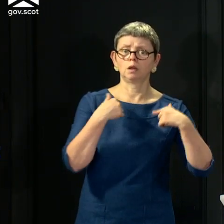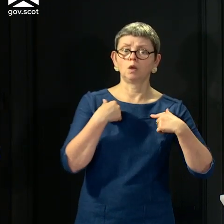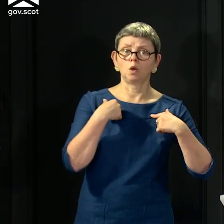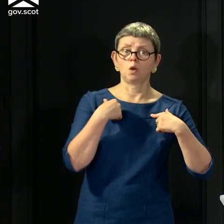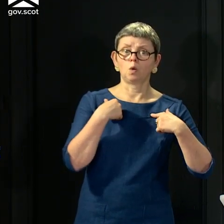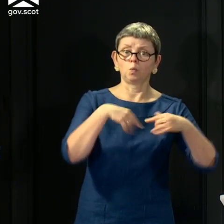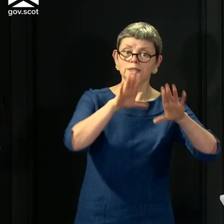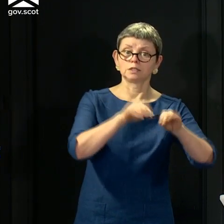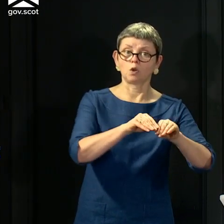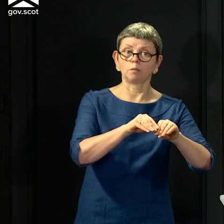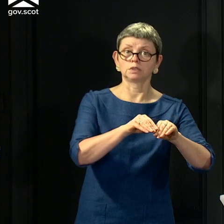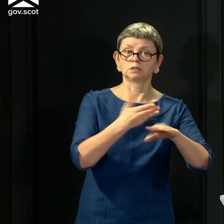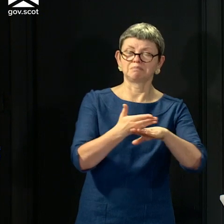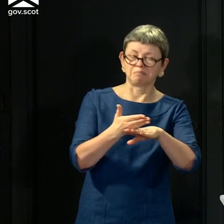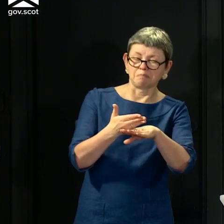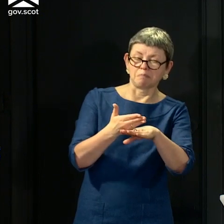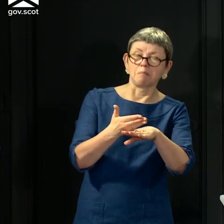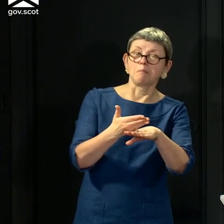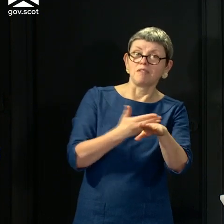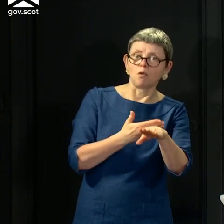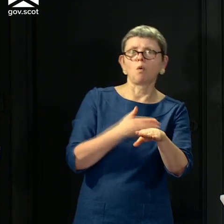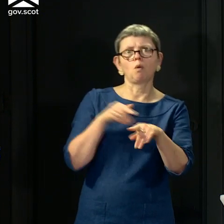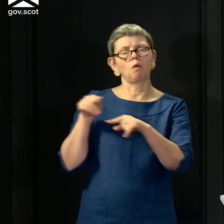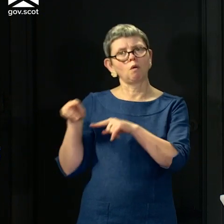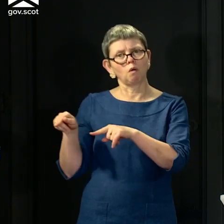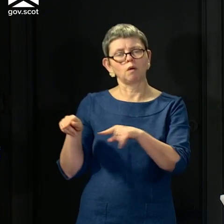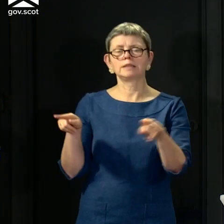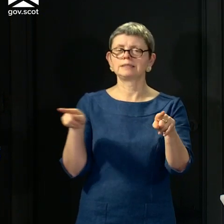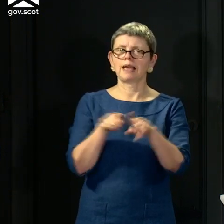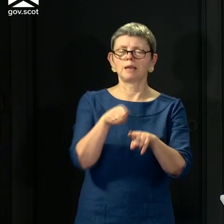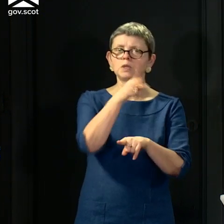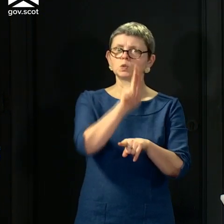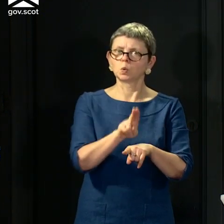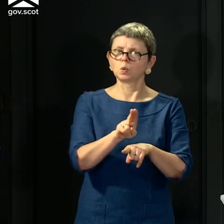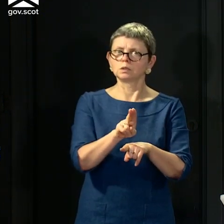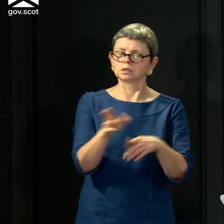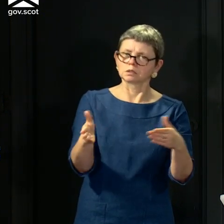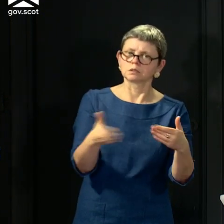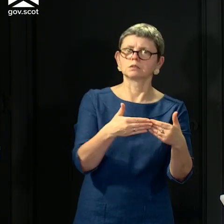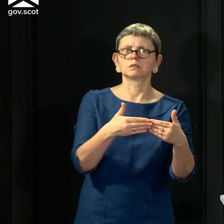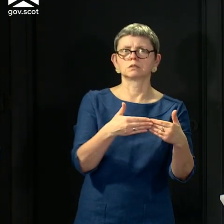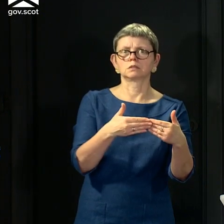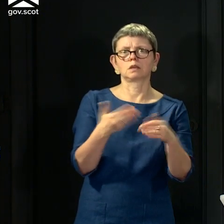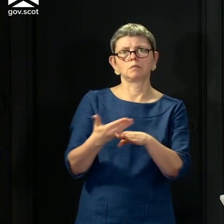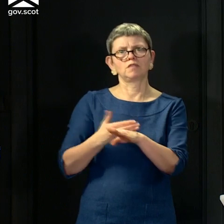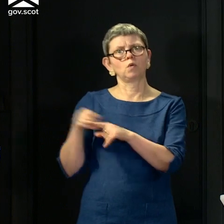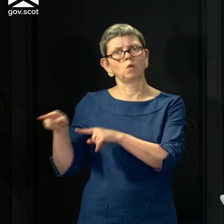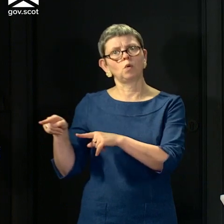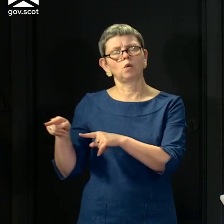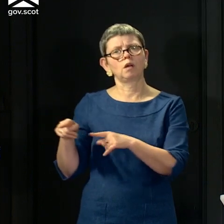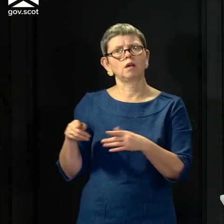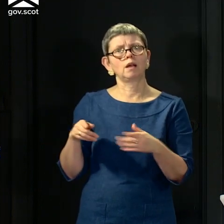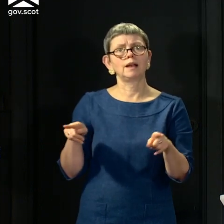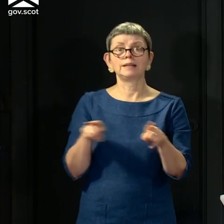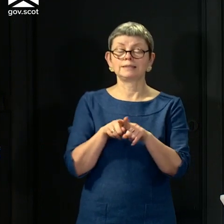slightly ahead. Similarly, but only very marginally on schools. You know, I took a decision this week to make recommendations on face